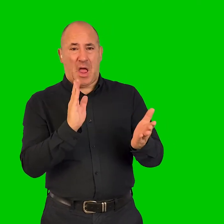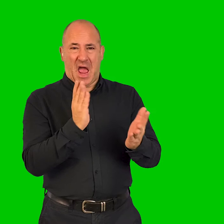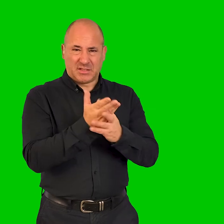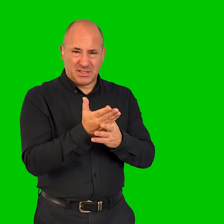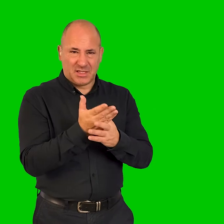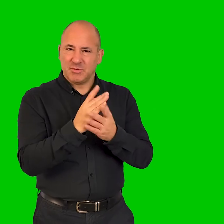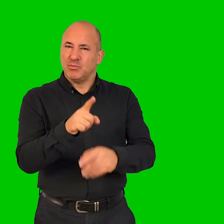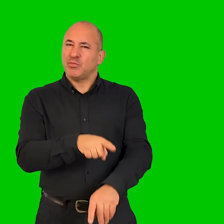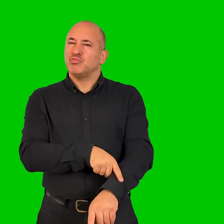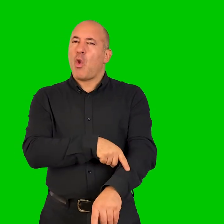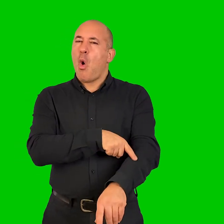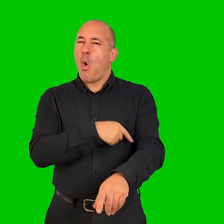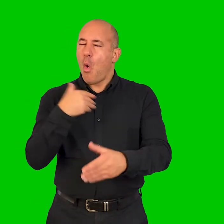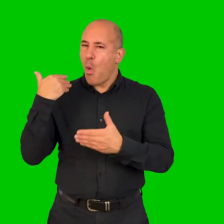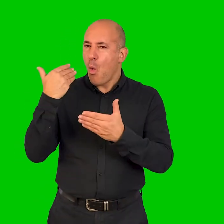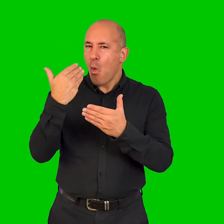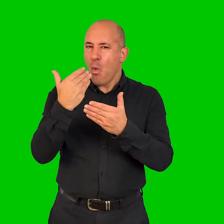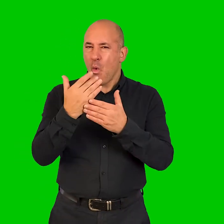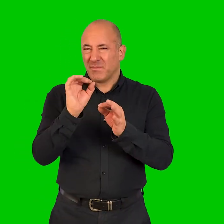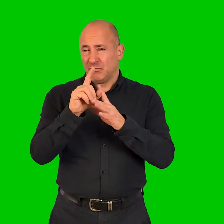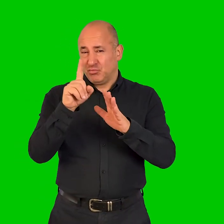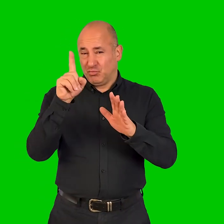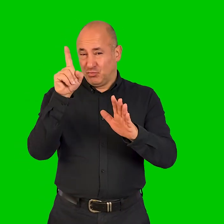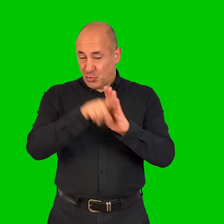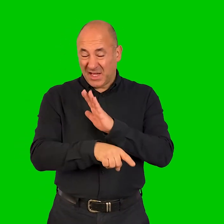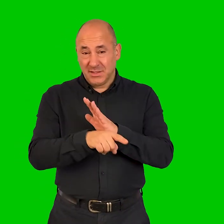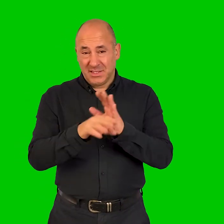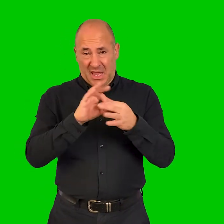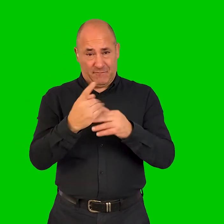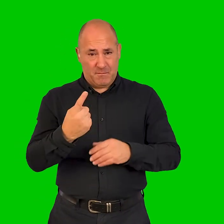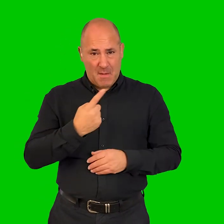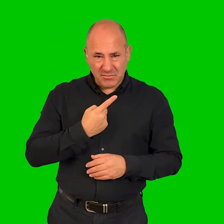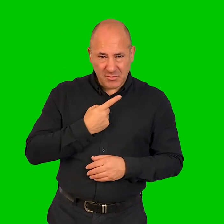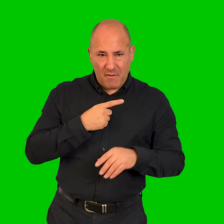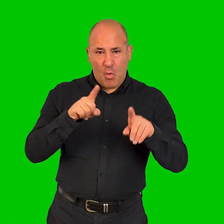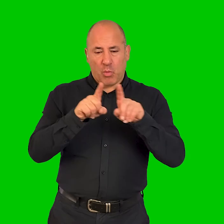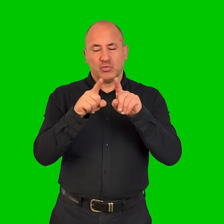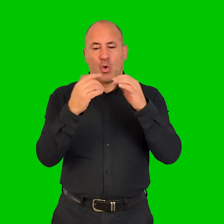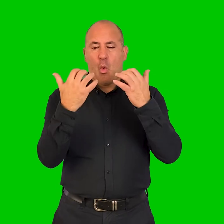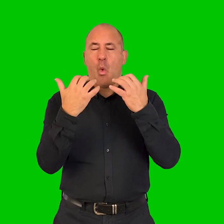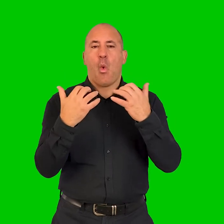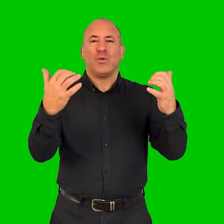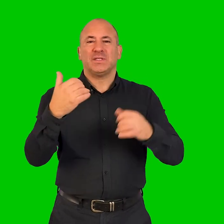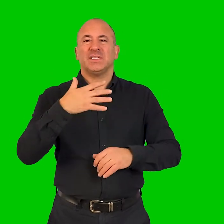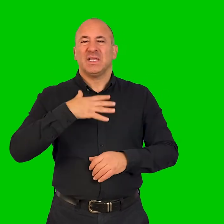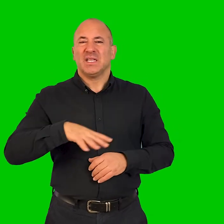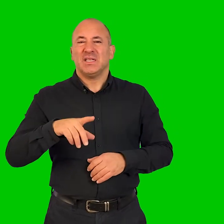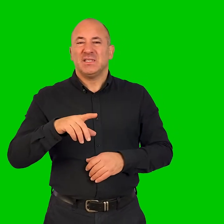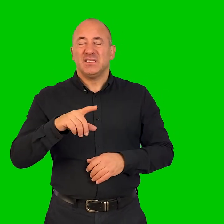so in terms of access, it's been this slow progression that came way too